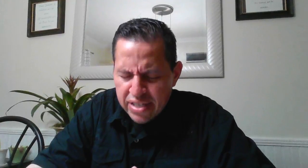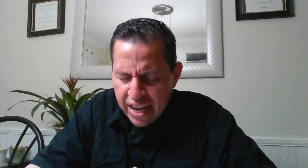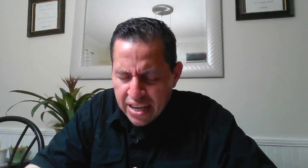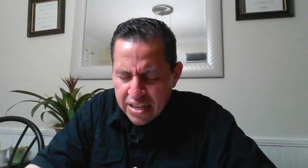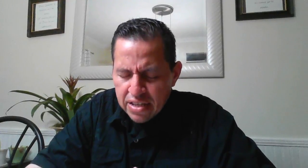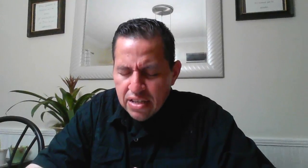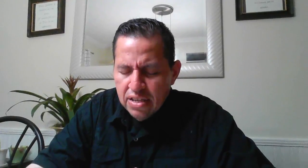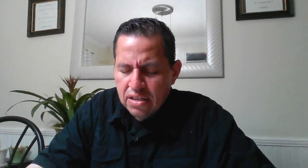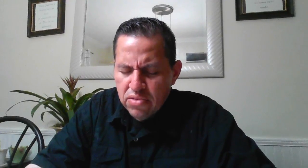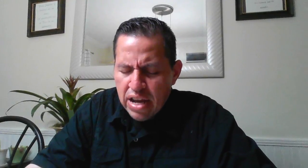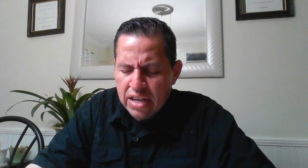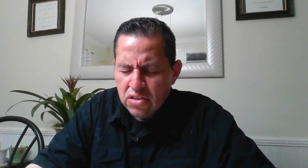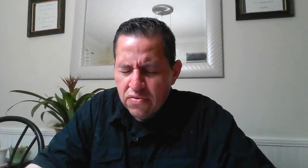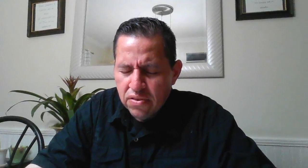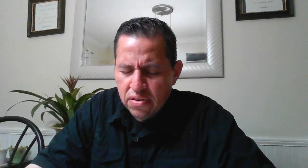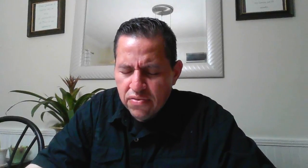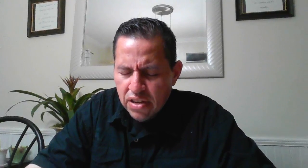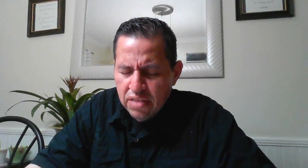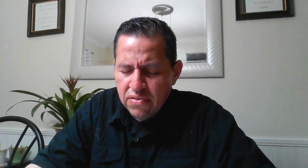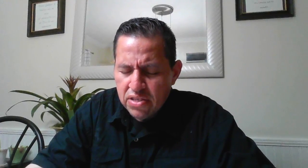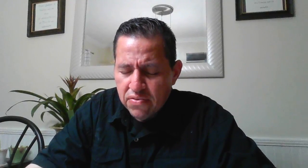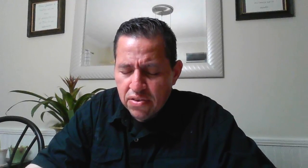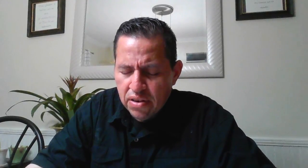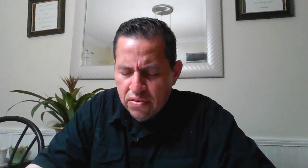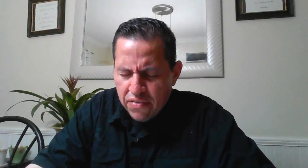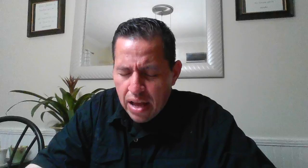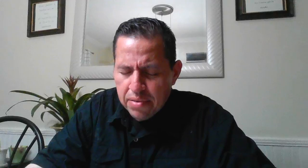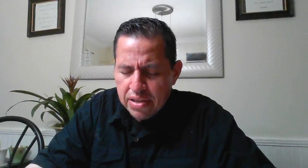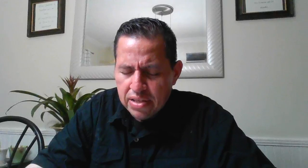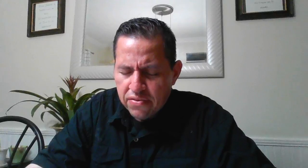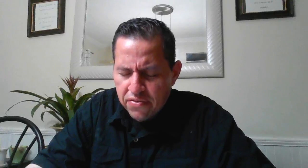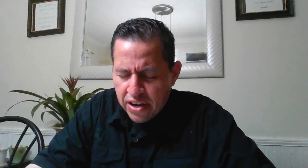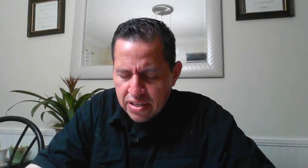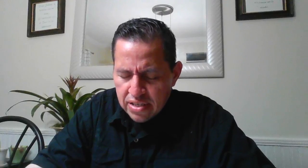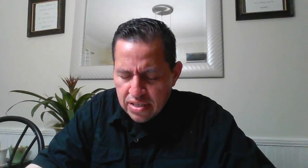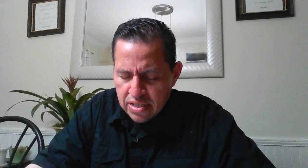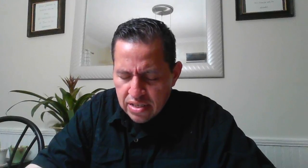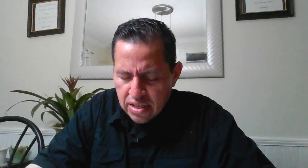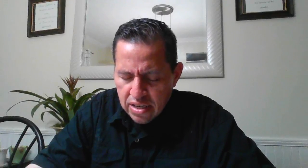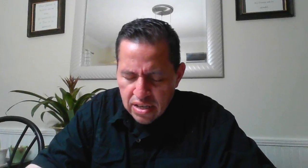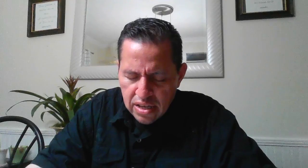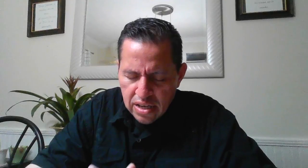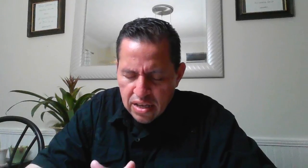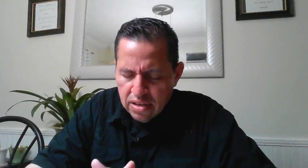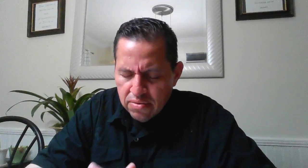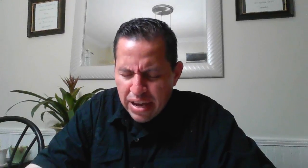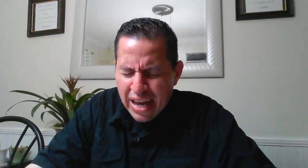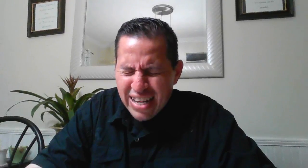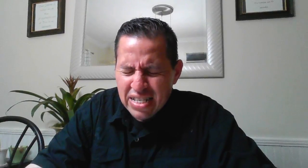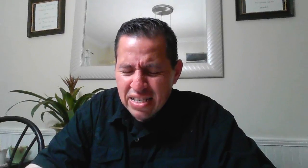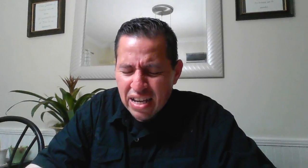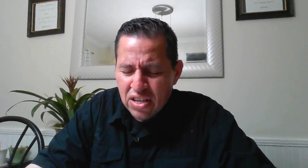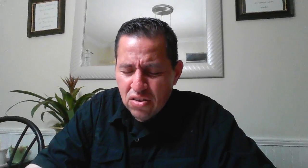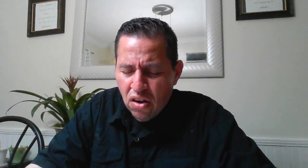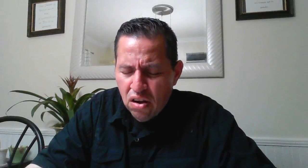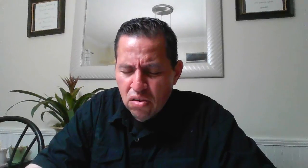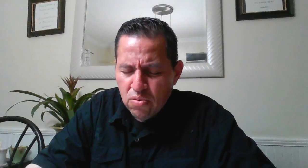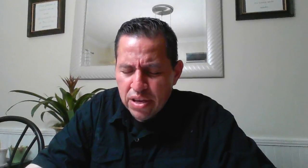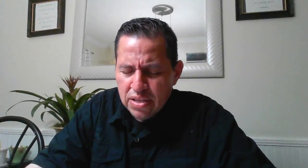day we ask for forgiveness for our families our friends we ask that you always